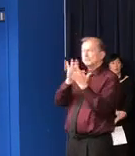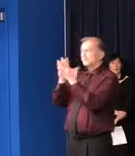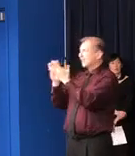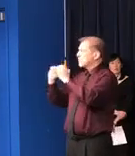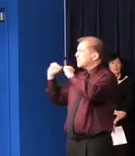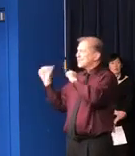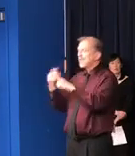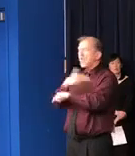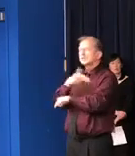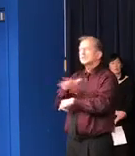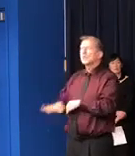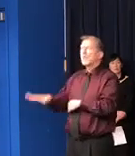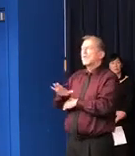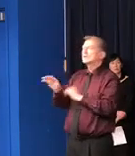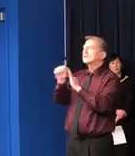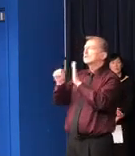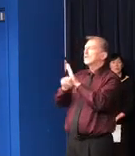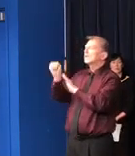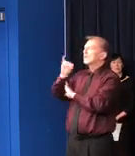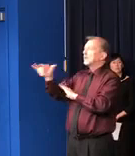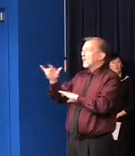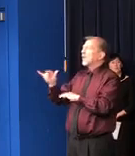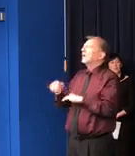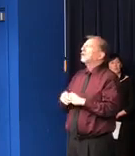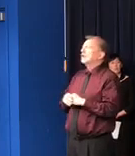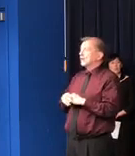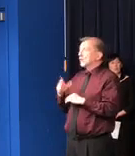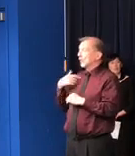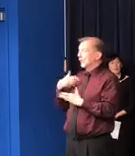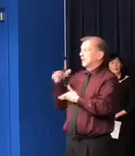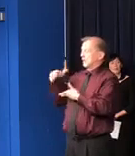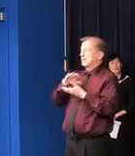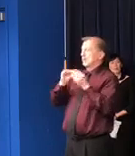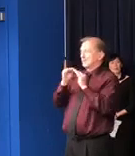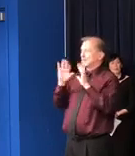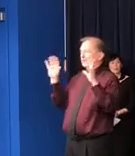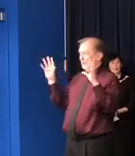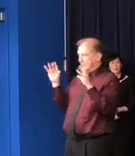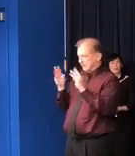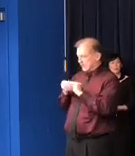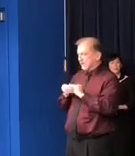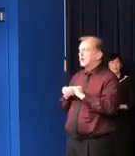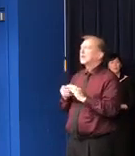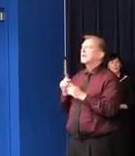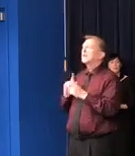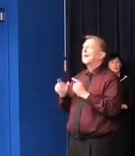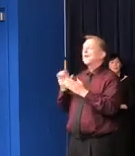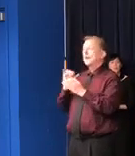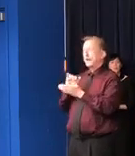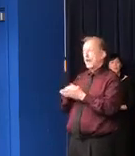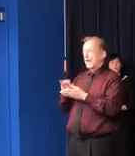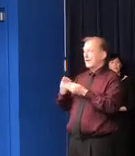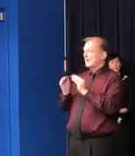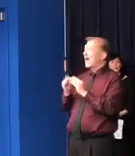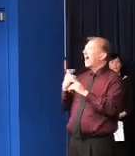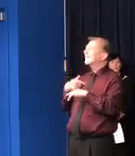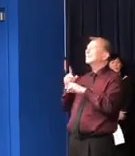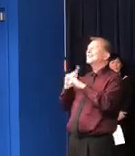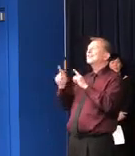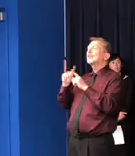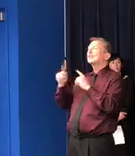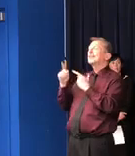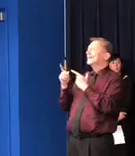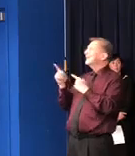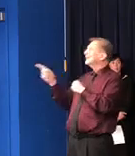across the state. We get data. But, you know, over history, that data has been collected in different ways across